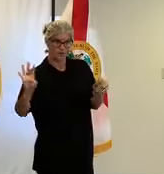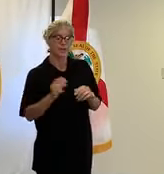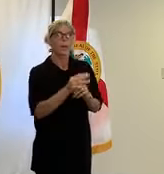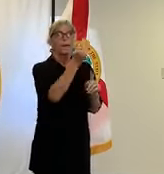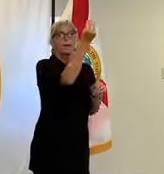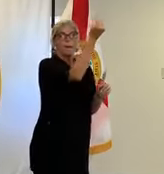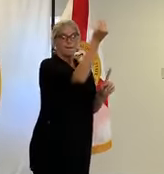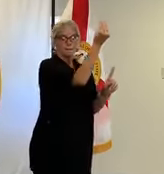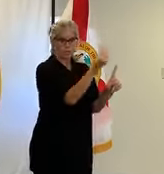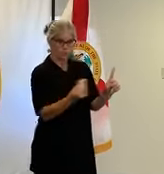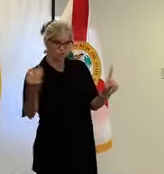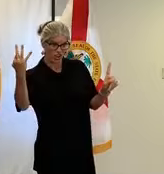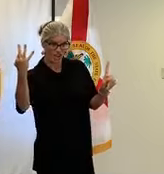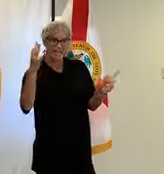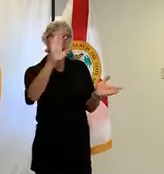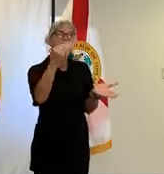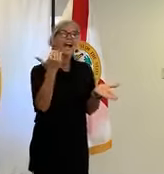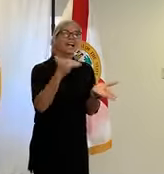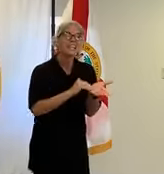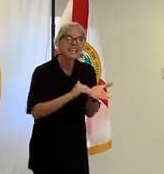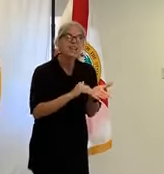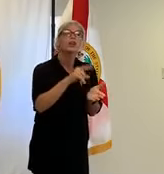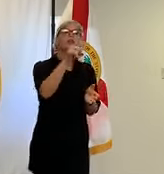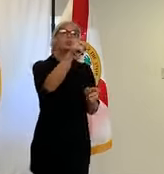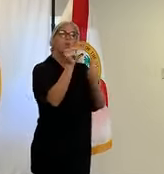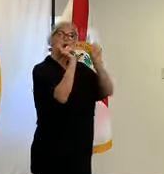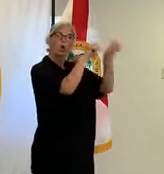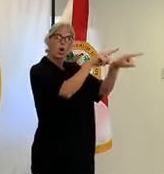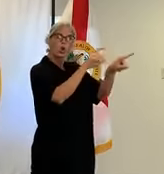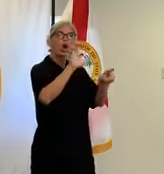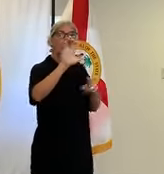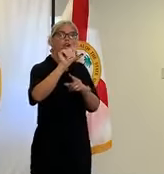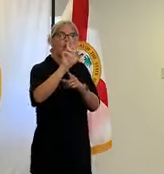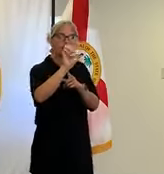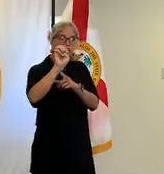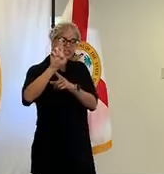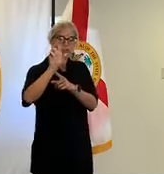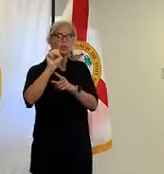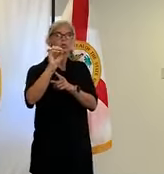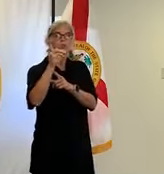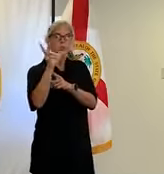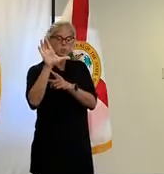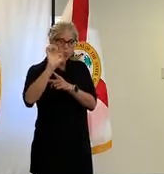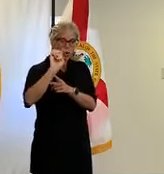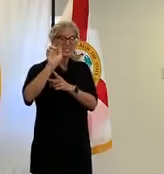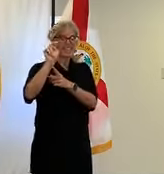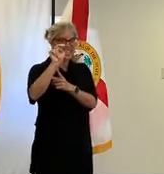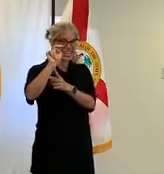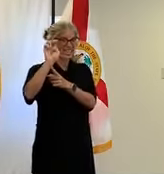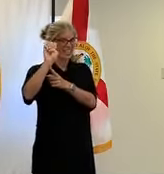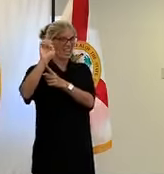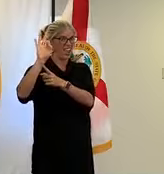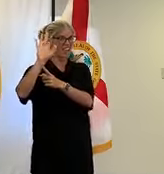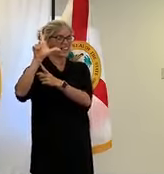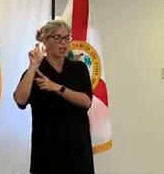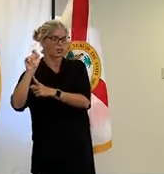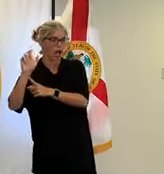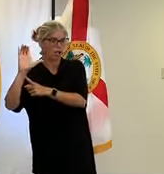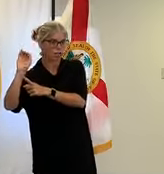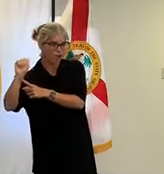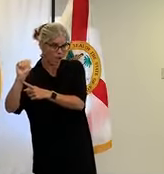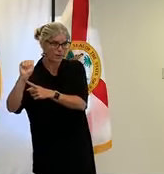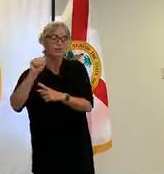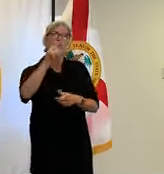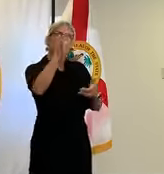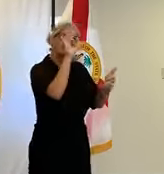friday and again you will go to a career source n-e-f-l dot com to schedule an appointment and come